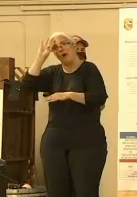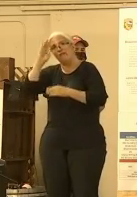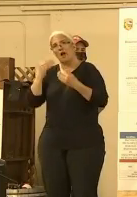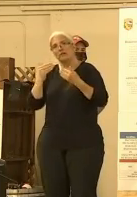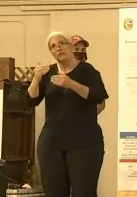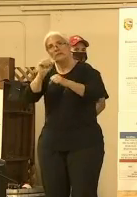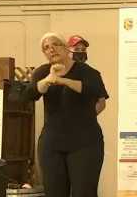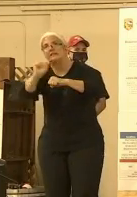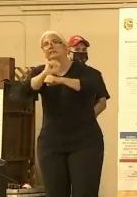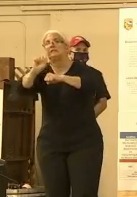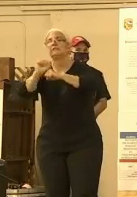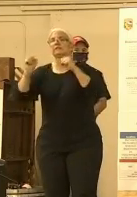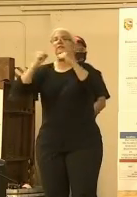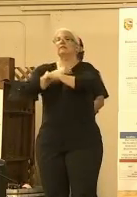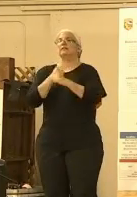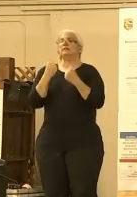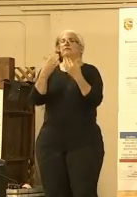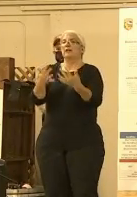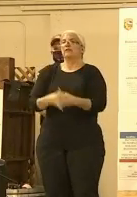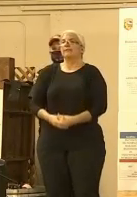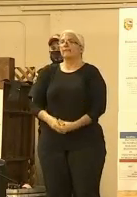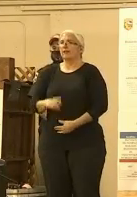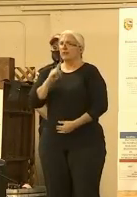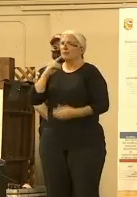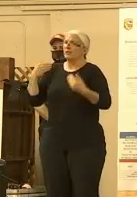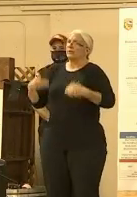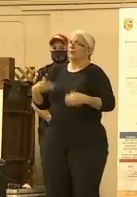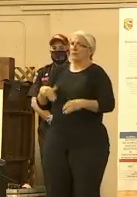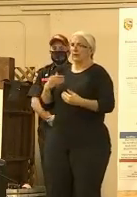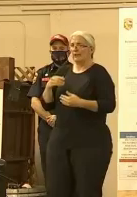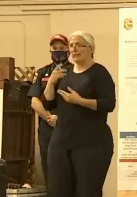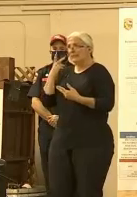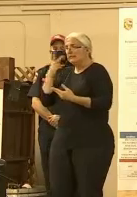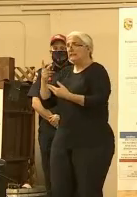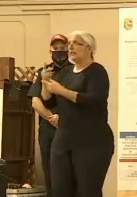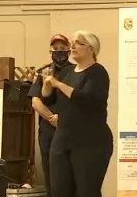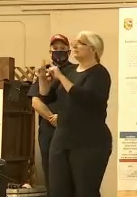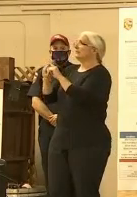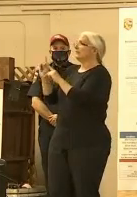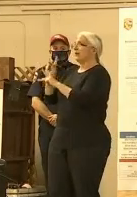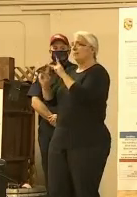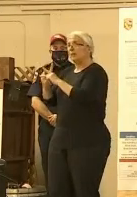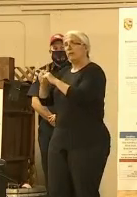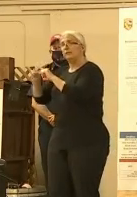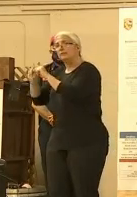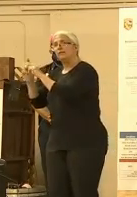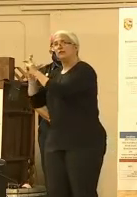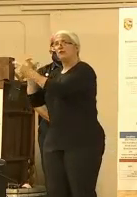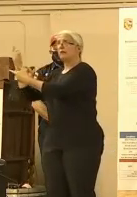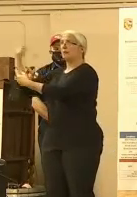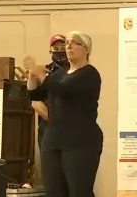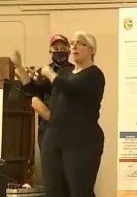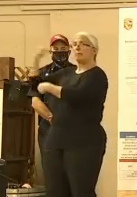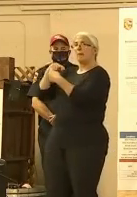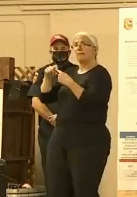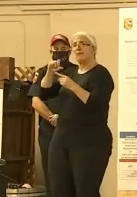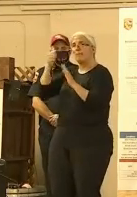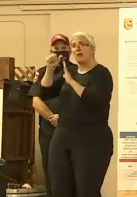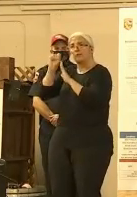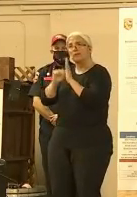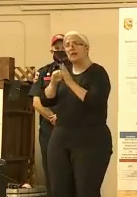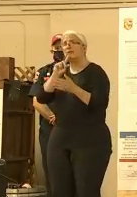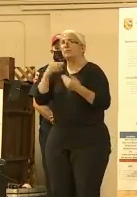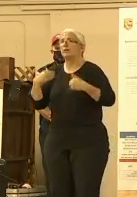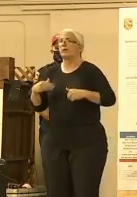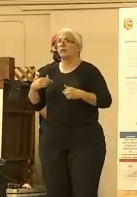plan and the organization, I'm feeling really good about where we're standing today moving forward. We have good cooperation with all the agencies and all the counties